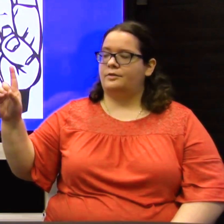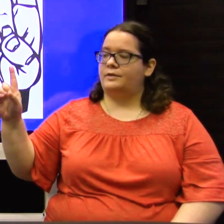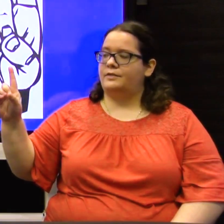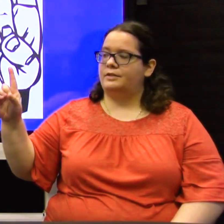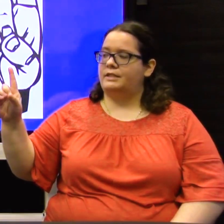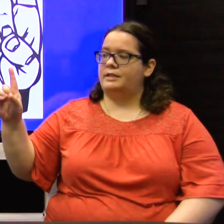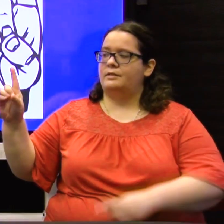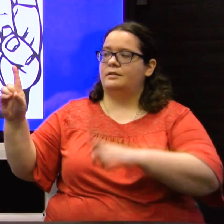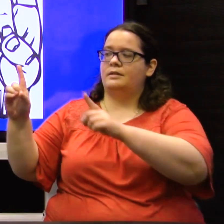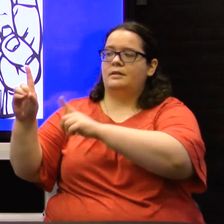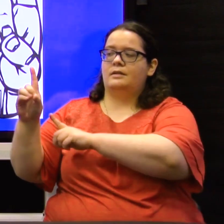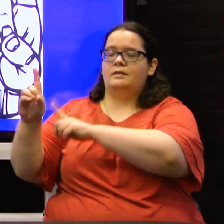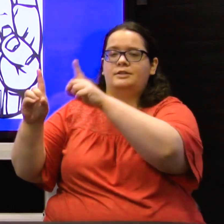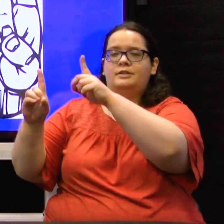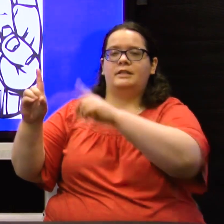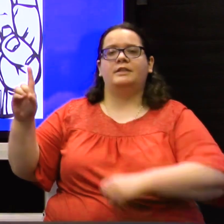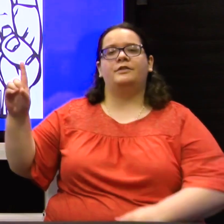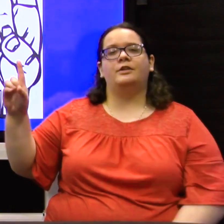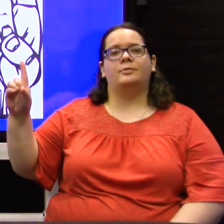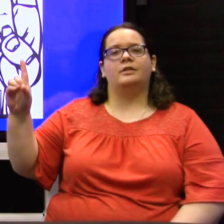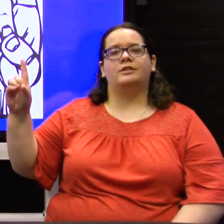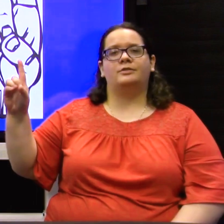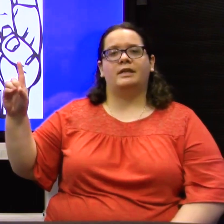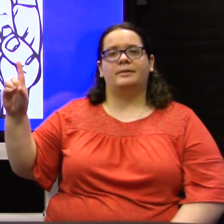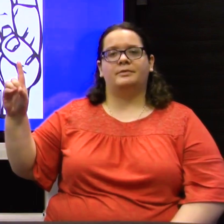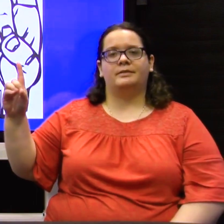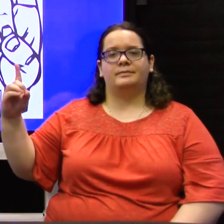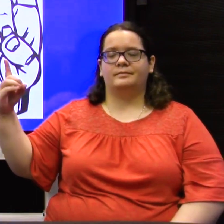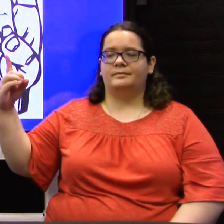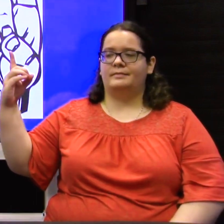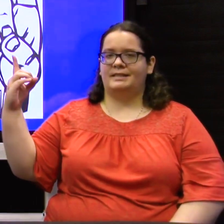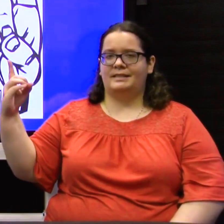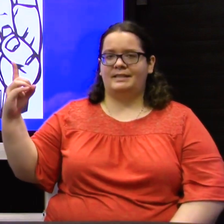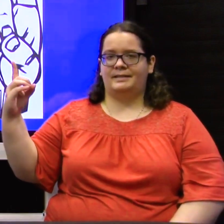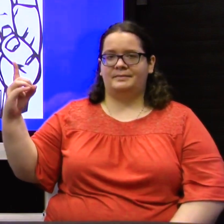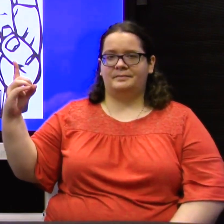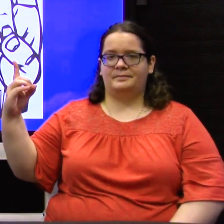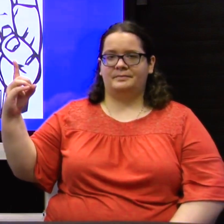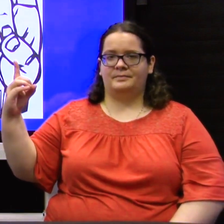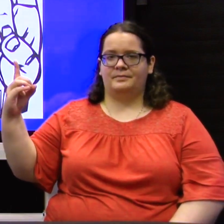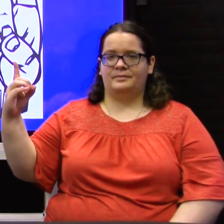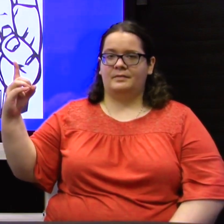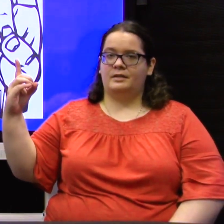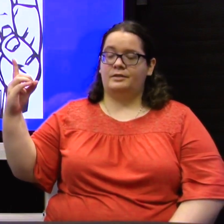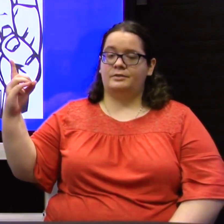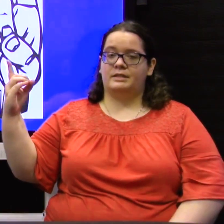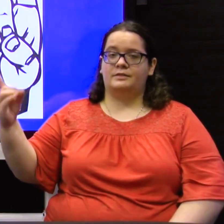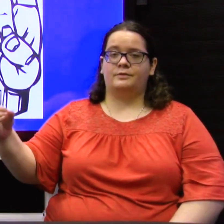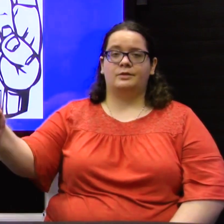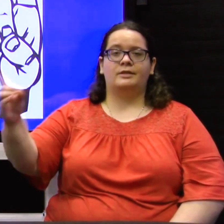three fingers here. Let your index finger point straight up. D. And use this for